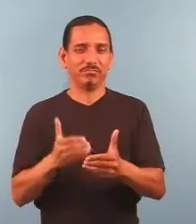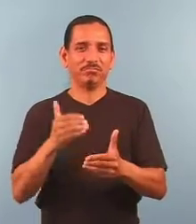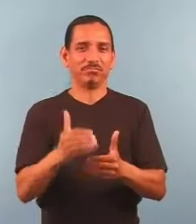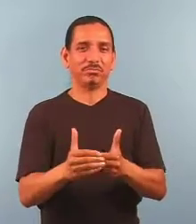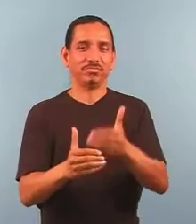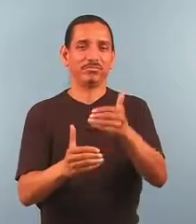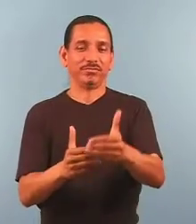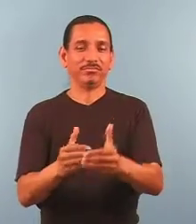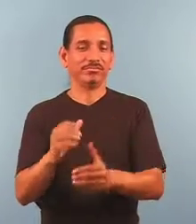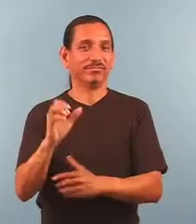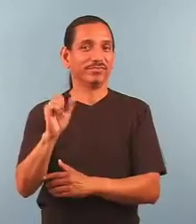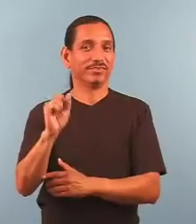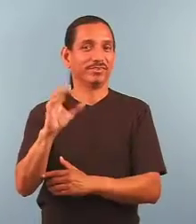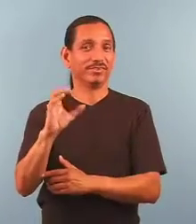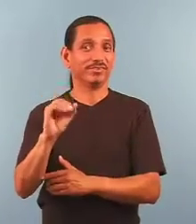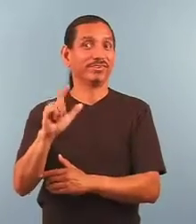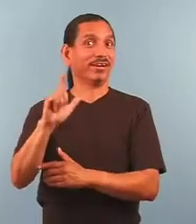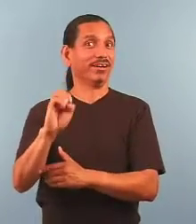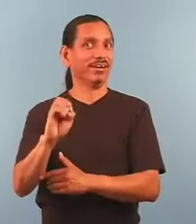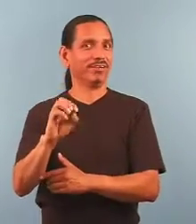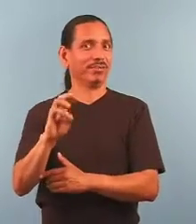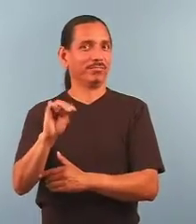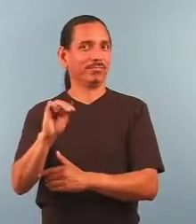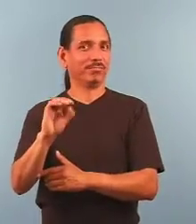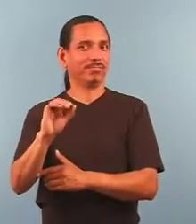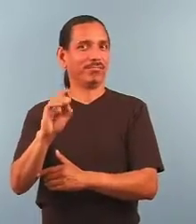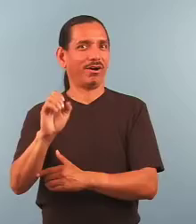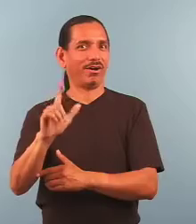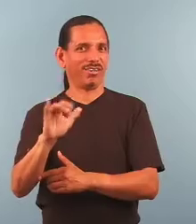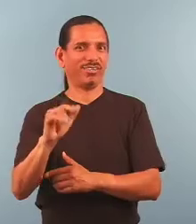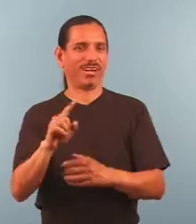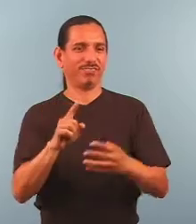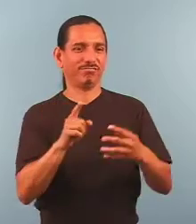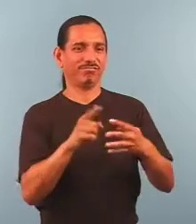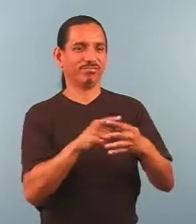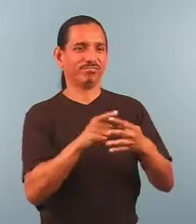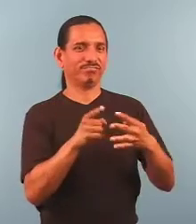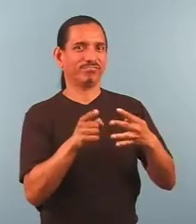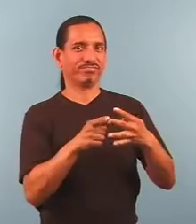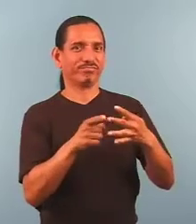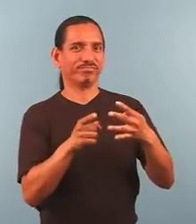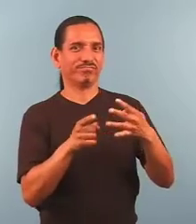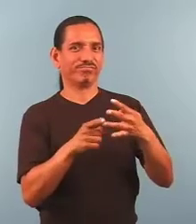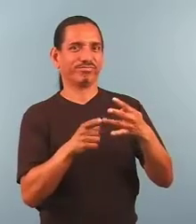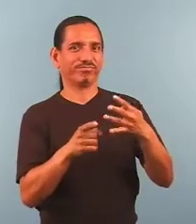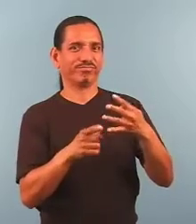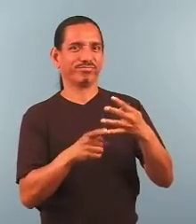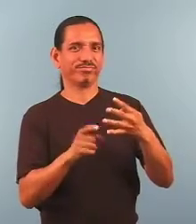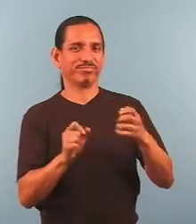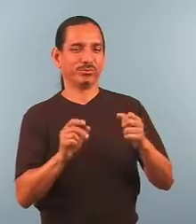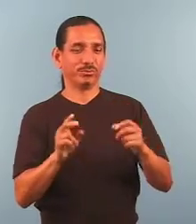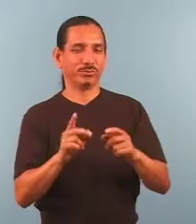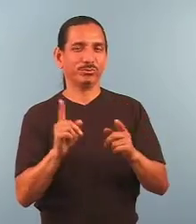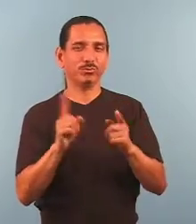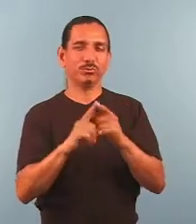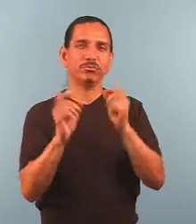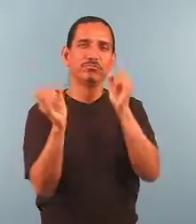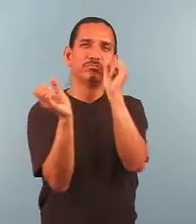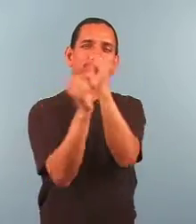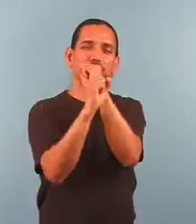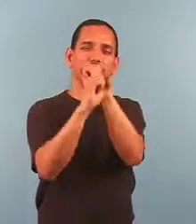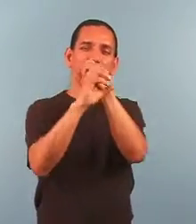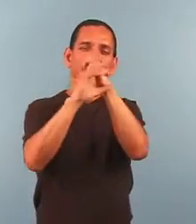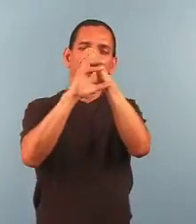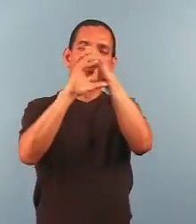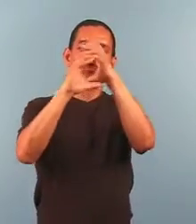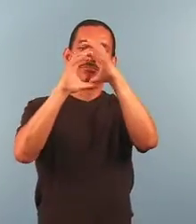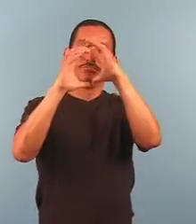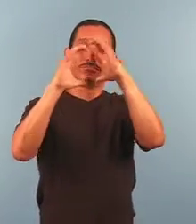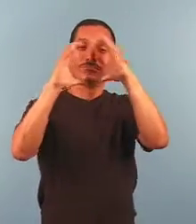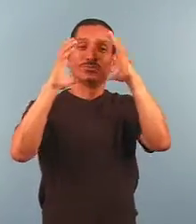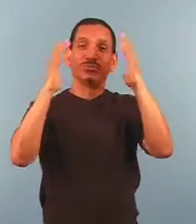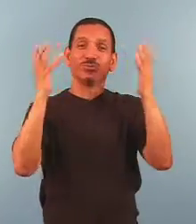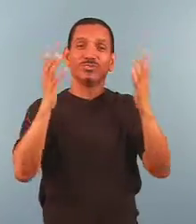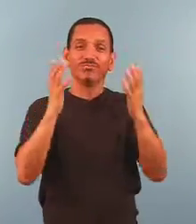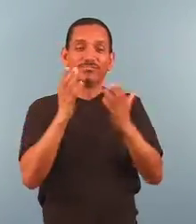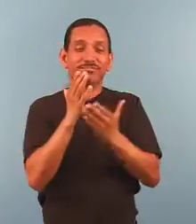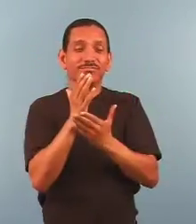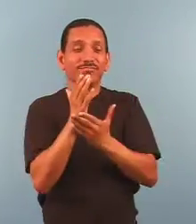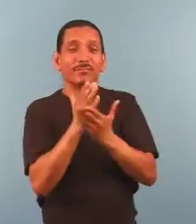scale model to imagine some